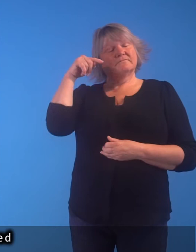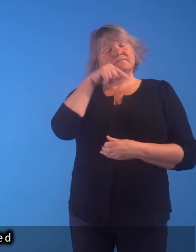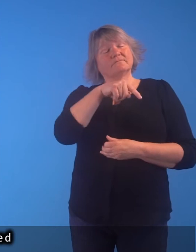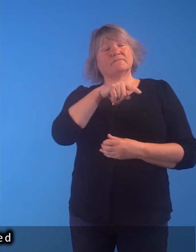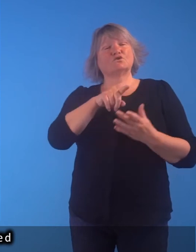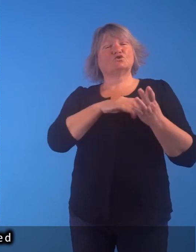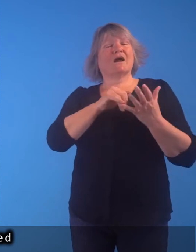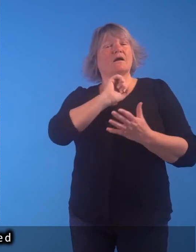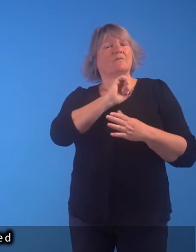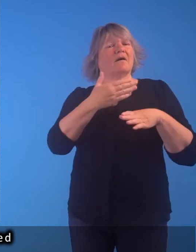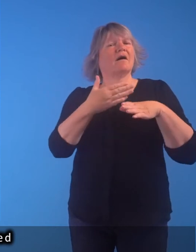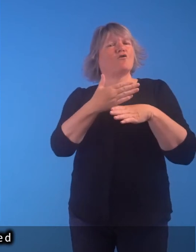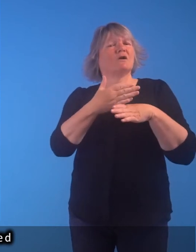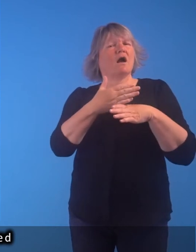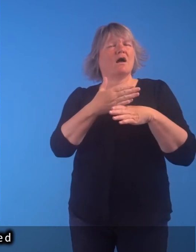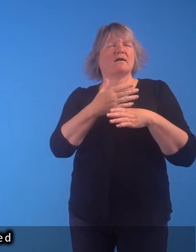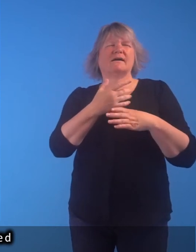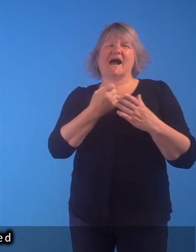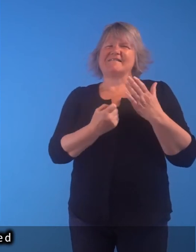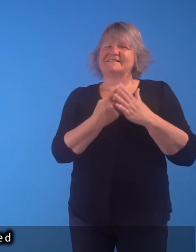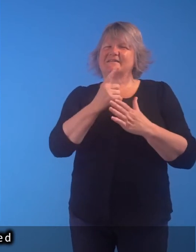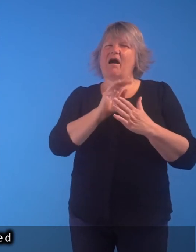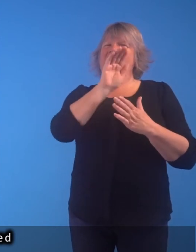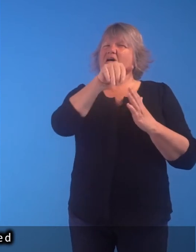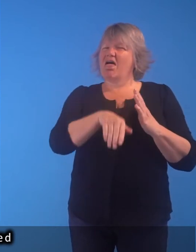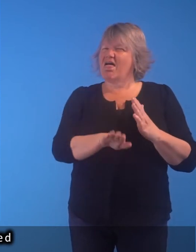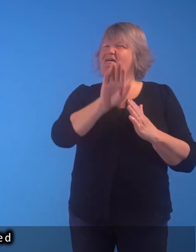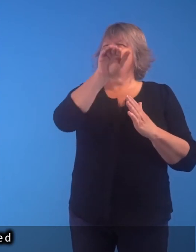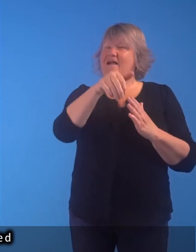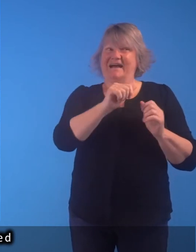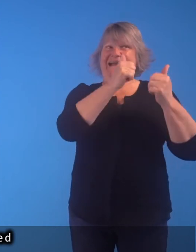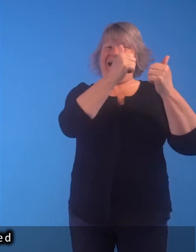James Howe Howe's career was marked by great highs and lows.